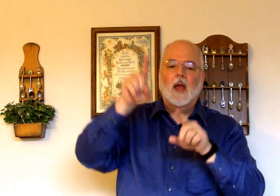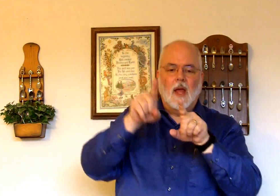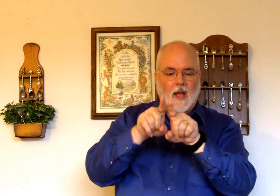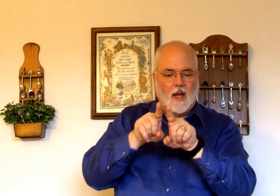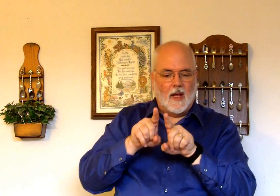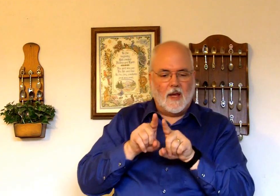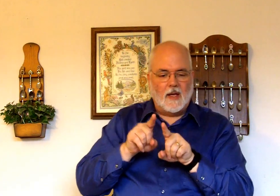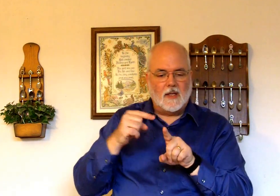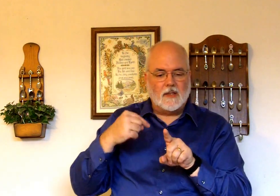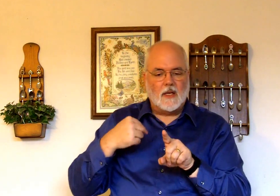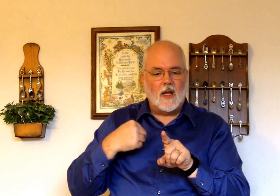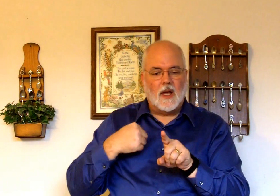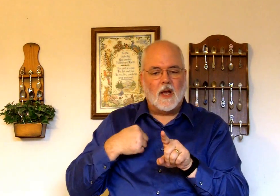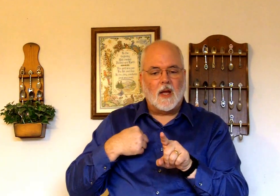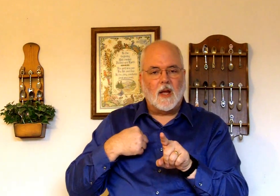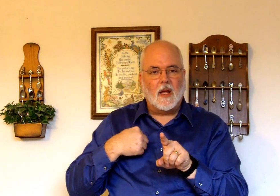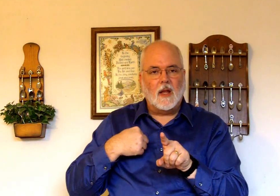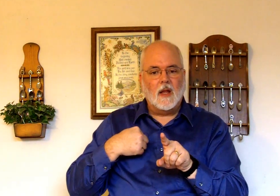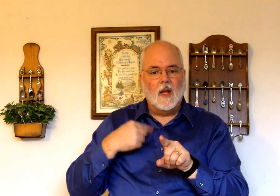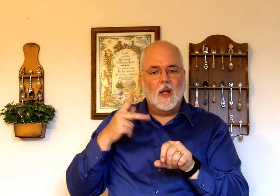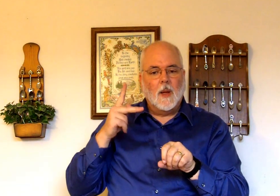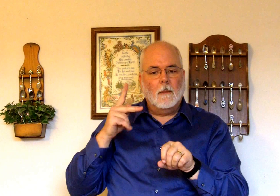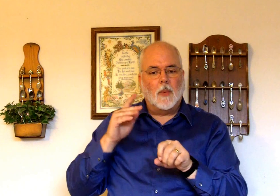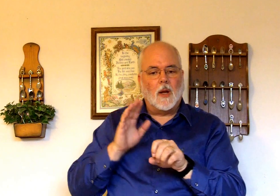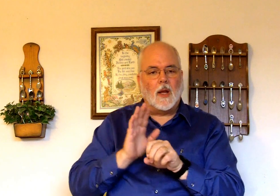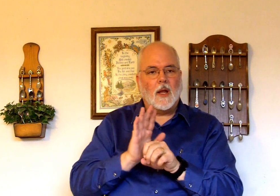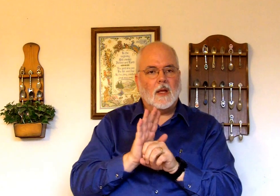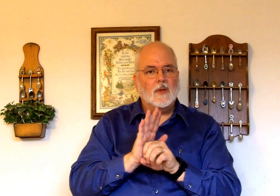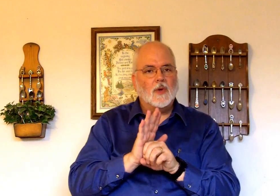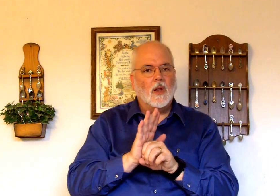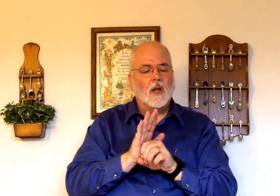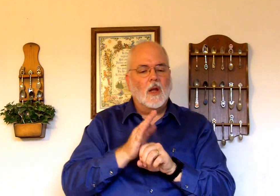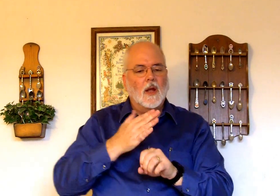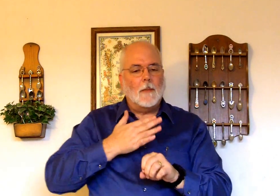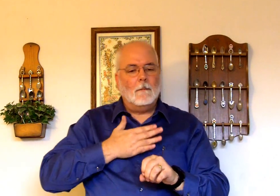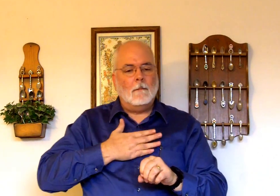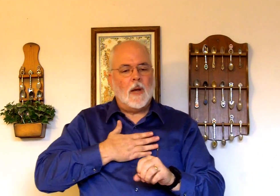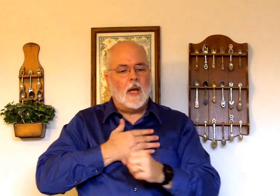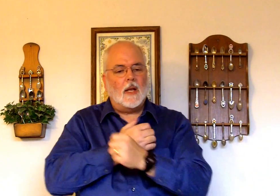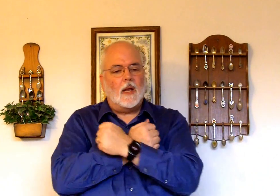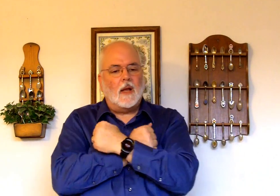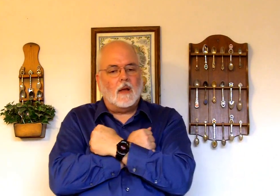As I pledge my love